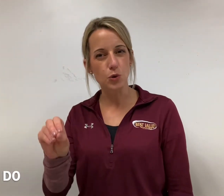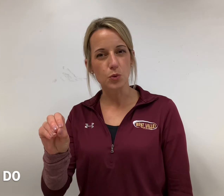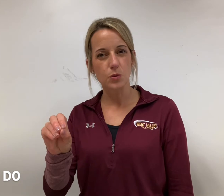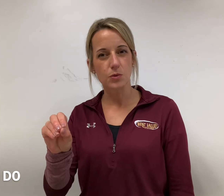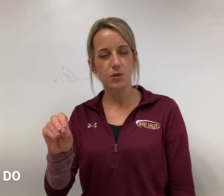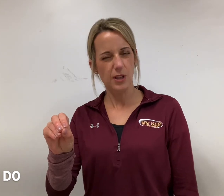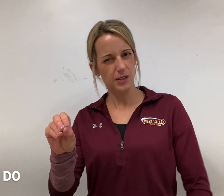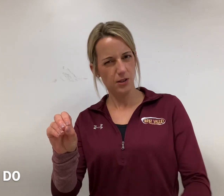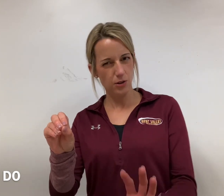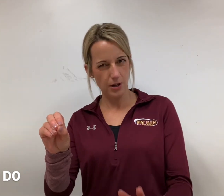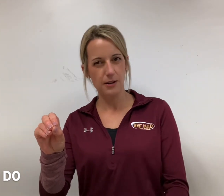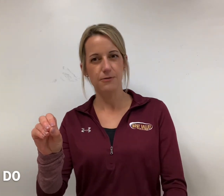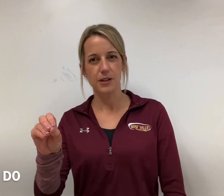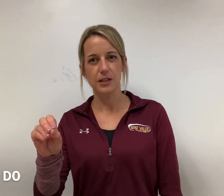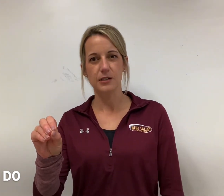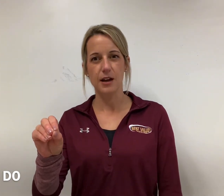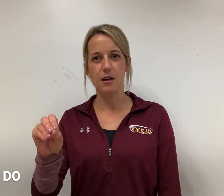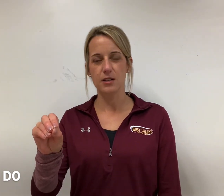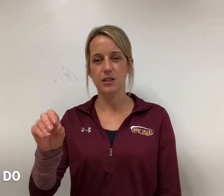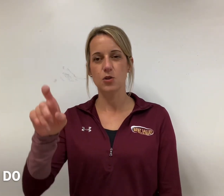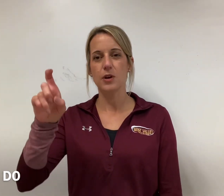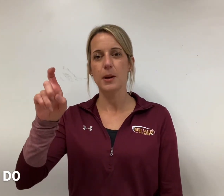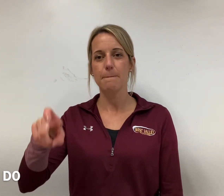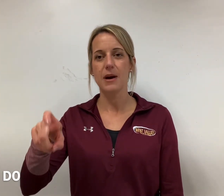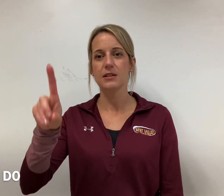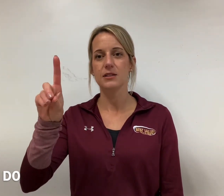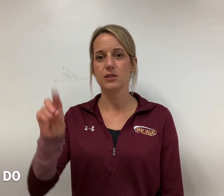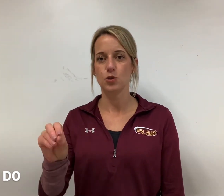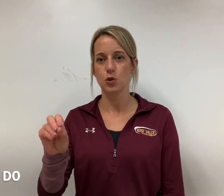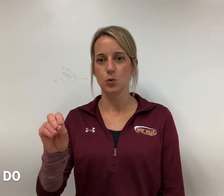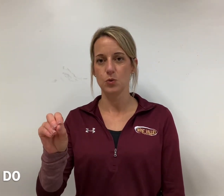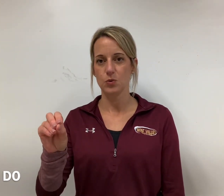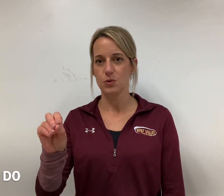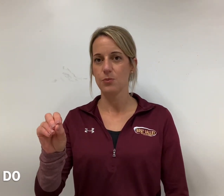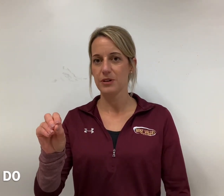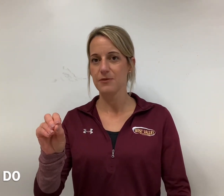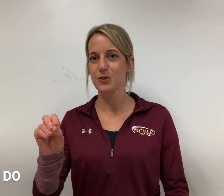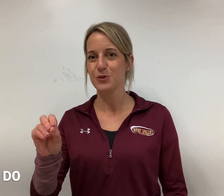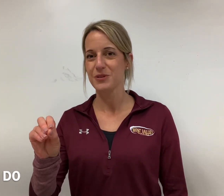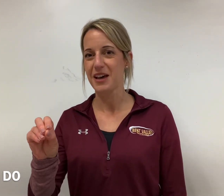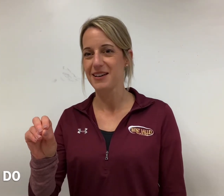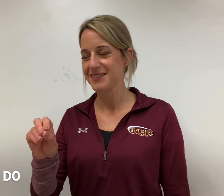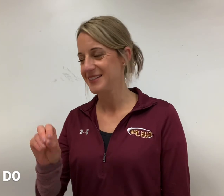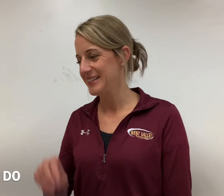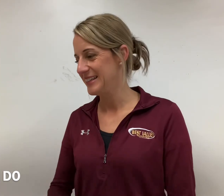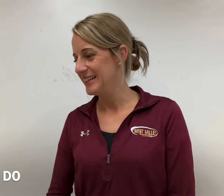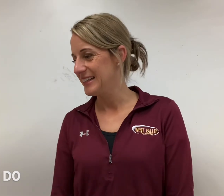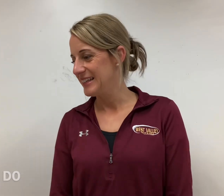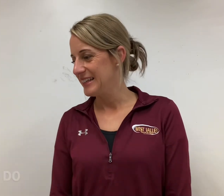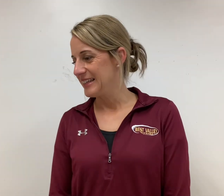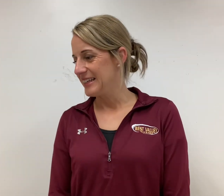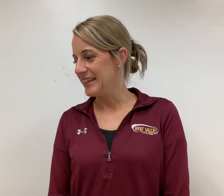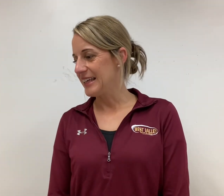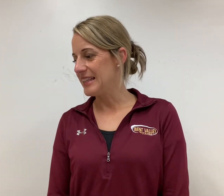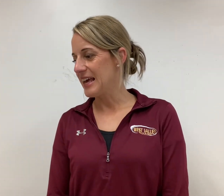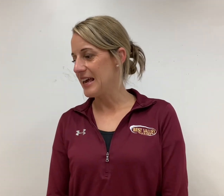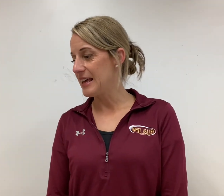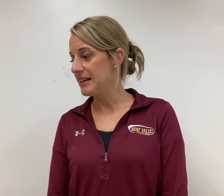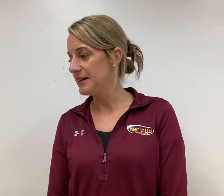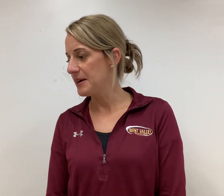so that's going to look kind of funny in a dialogue because it's quick must do don't be confused with that and then um